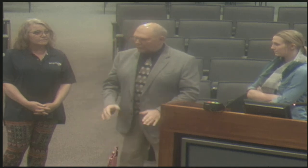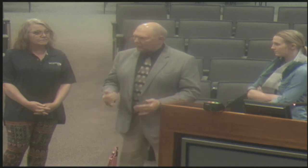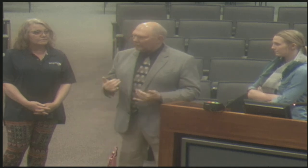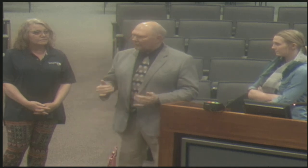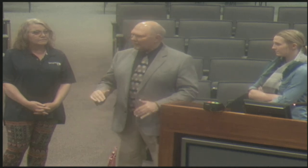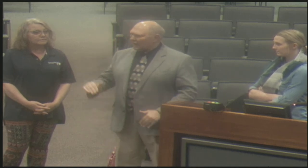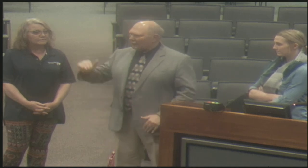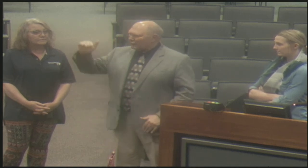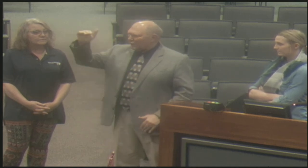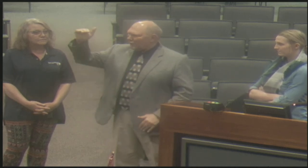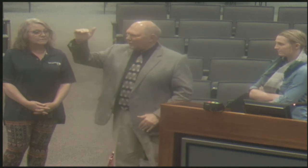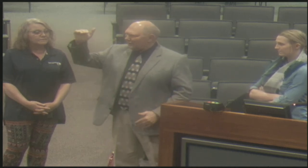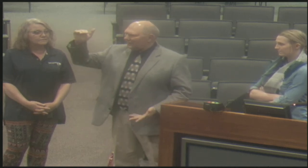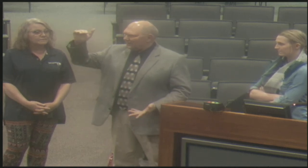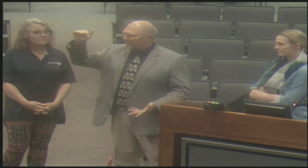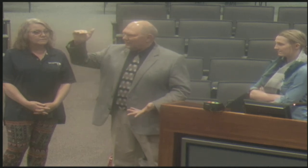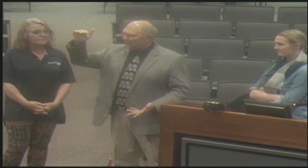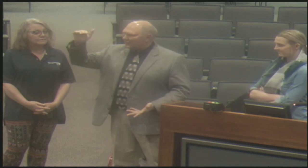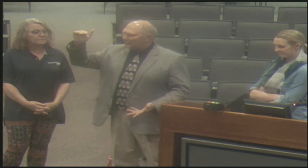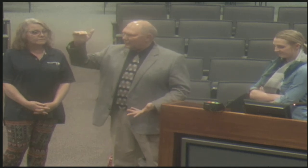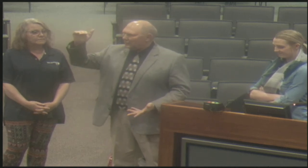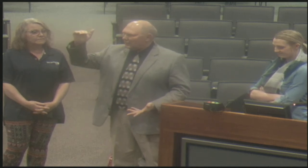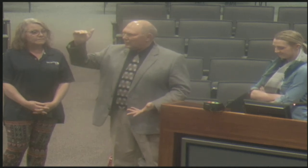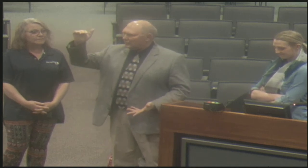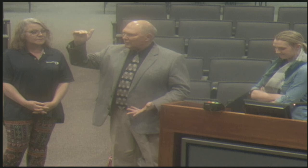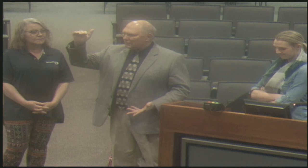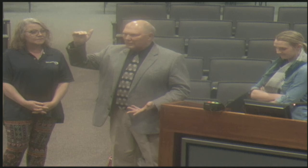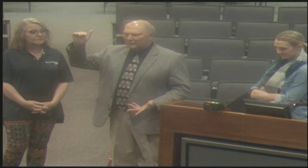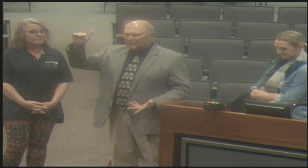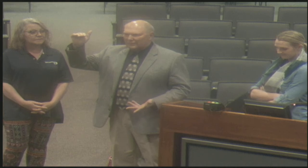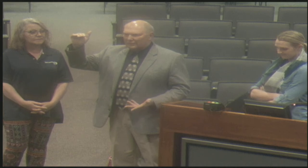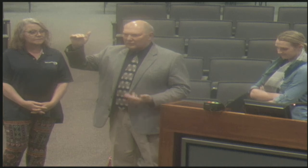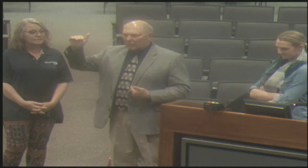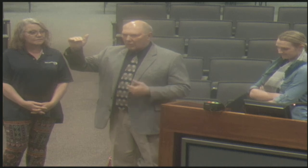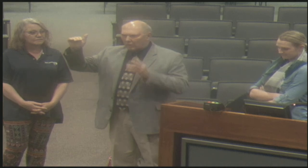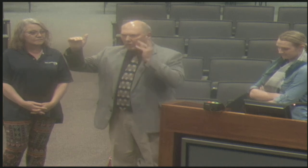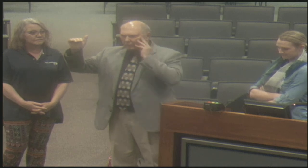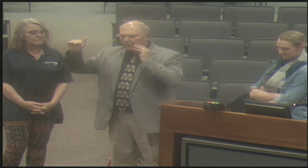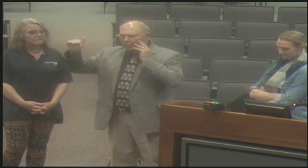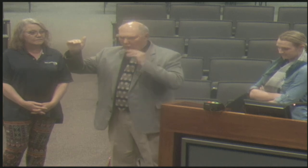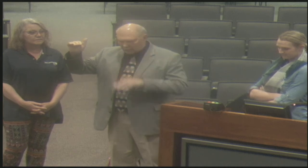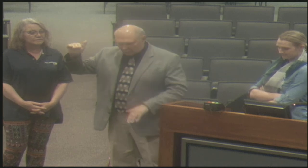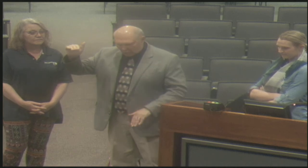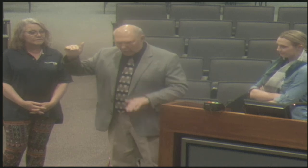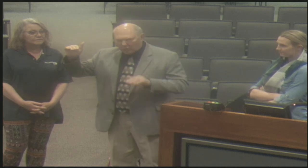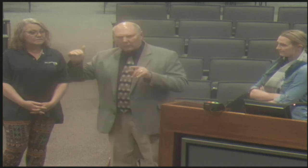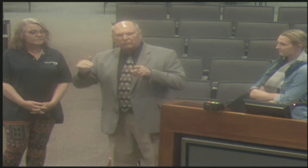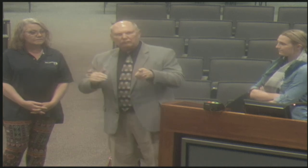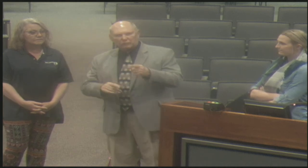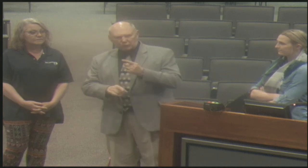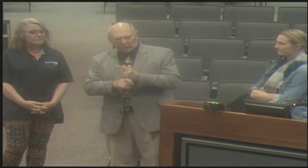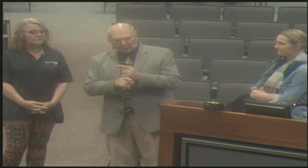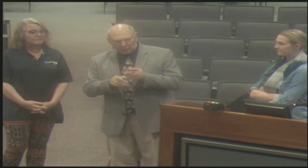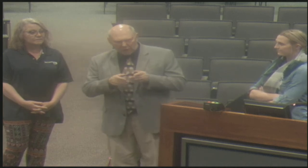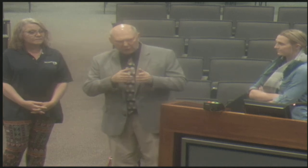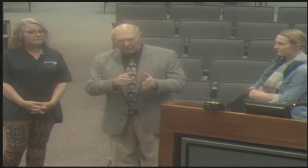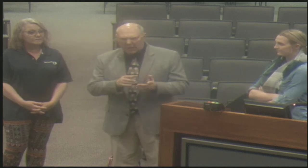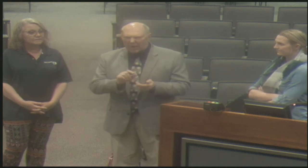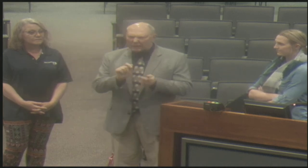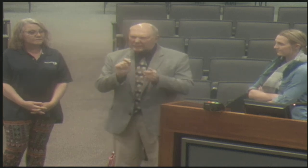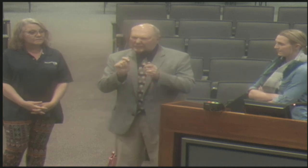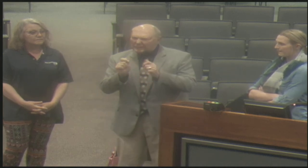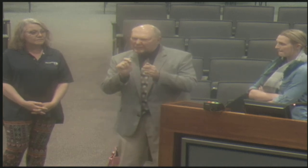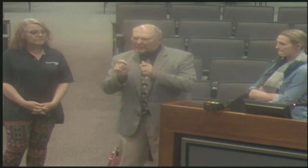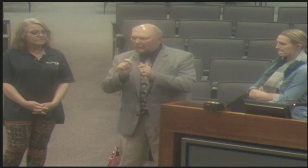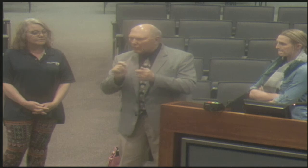And then we, as deaf individuals, we are once those children, but now all grown up. So we ourselves